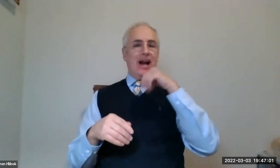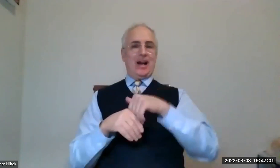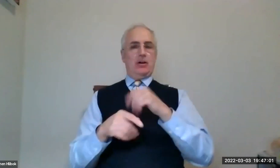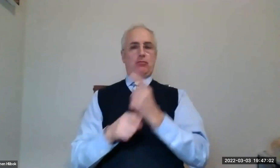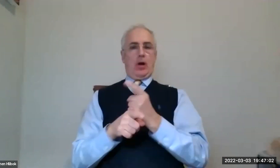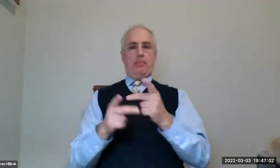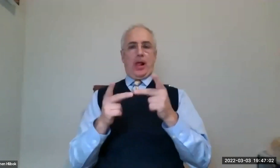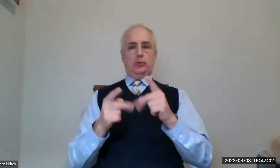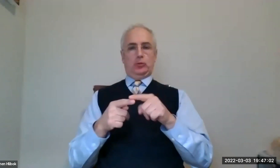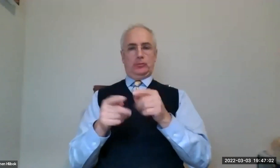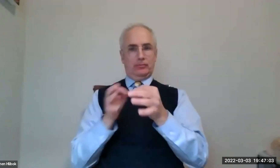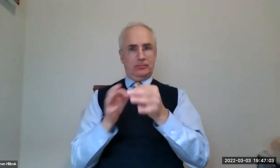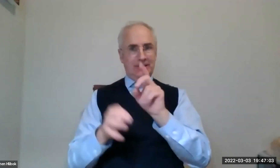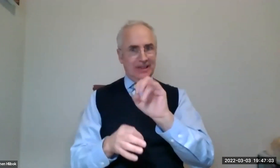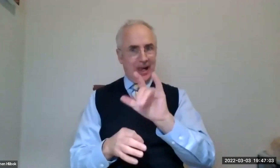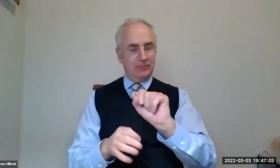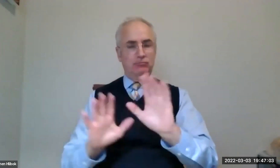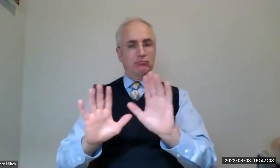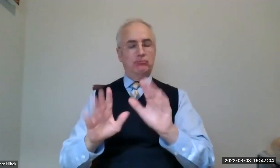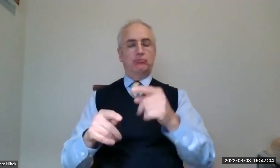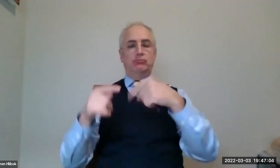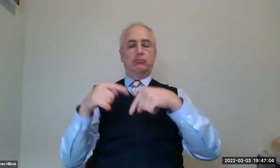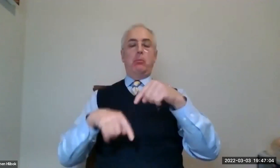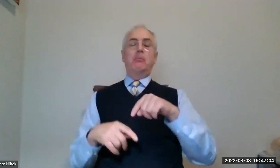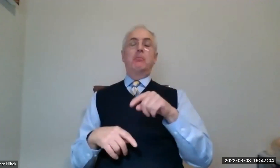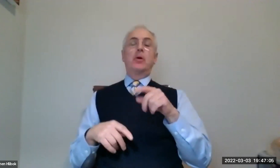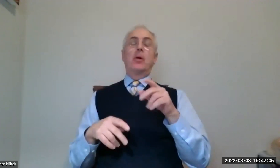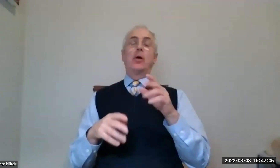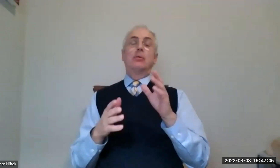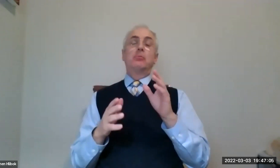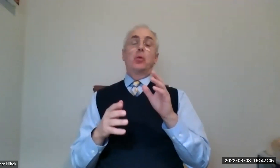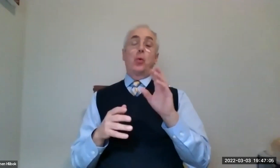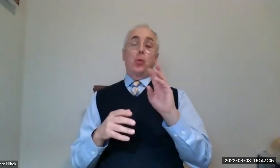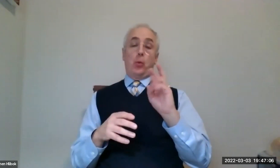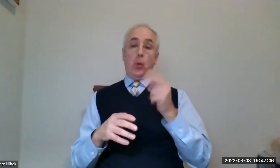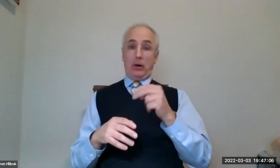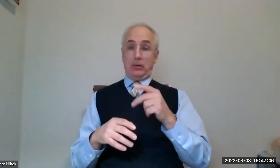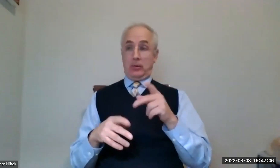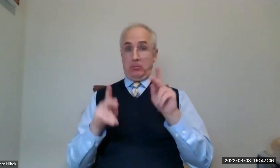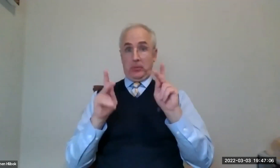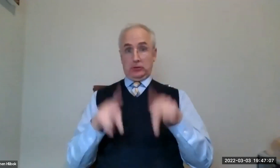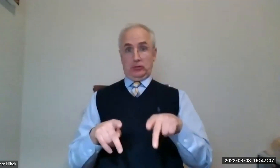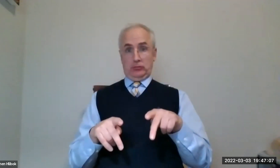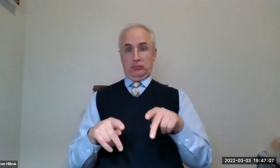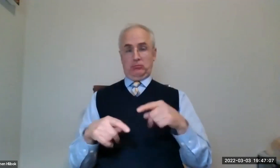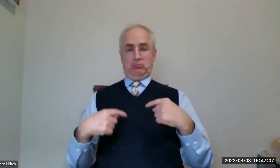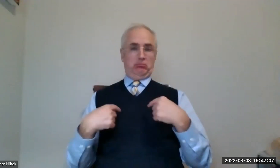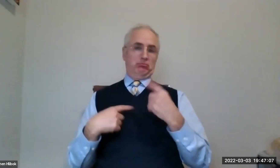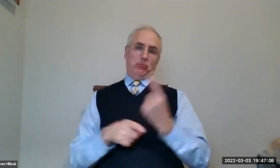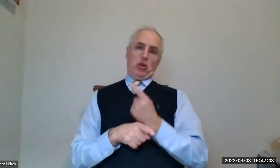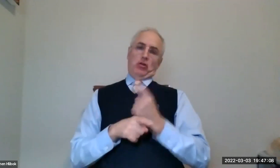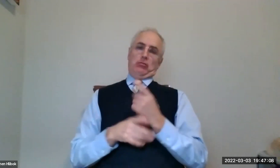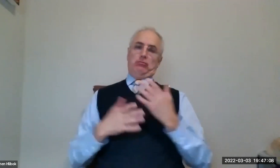Social Now, I'm not in the right place to give you all of these details at the moment, but